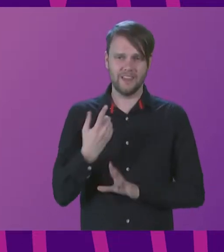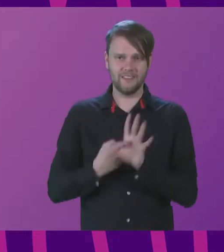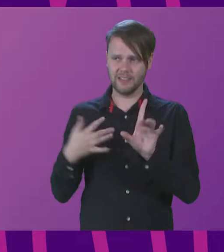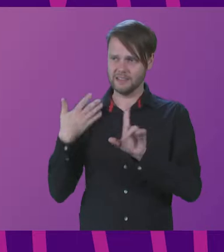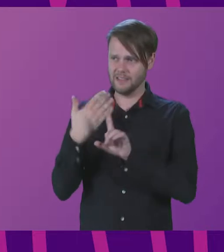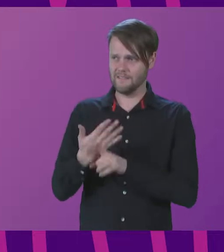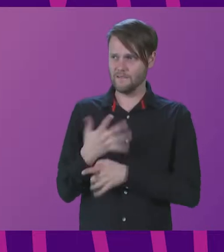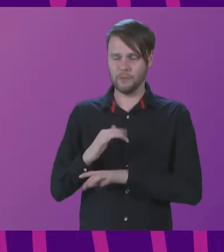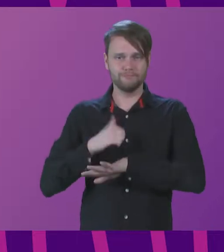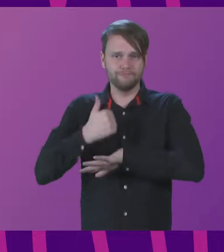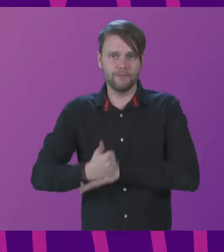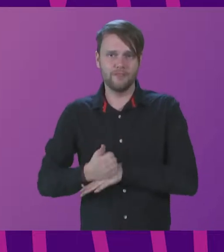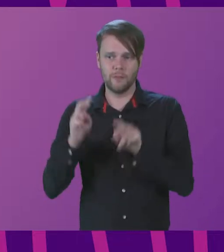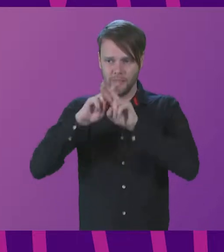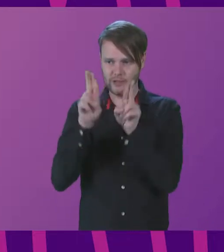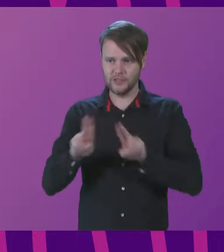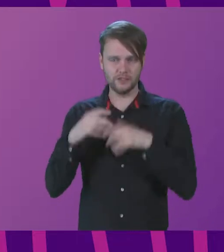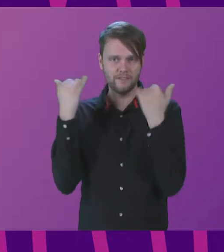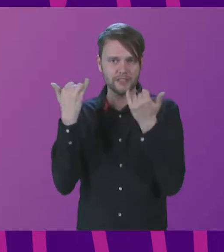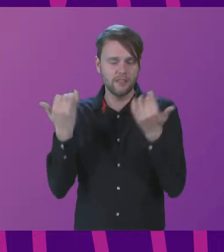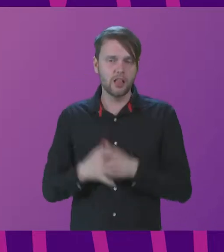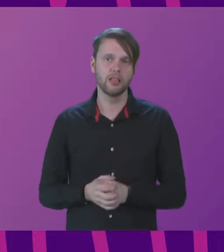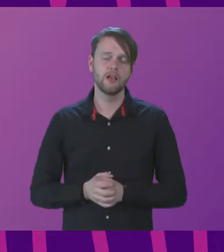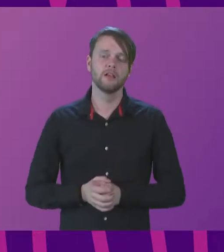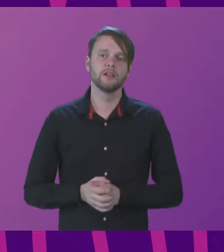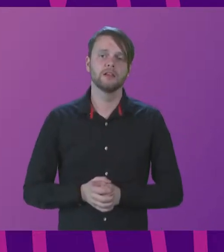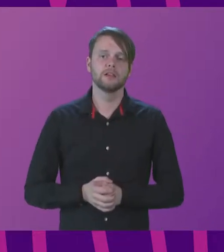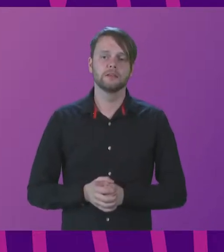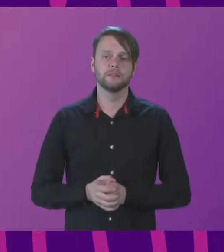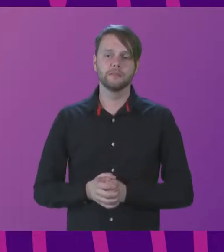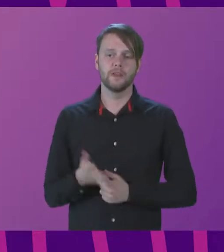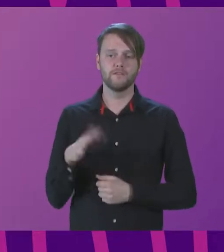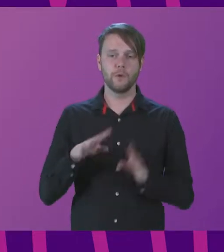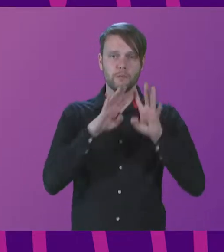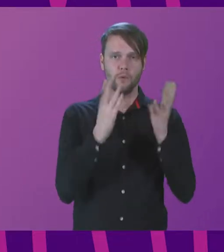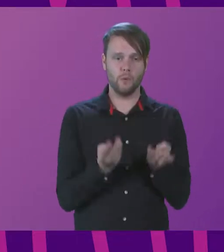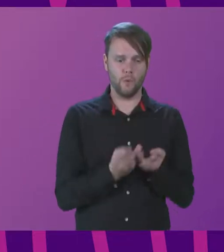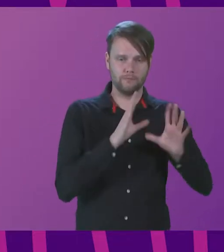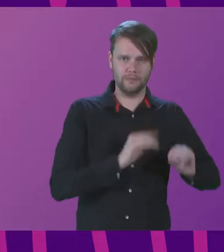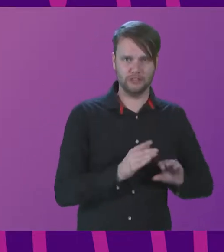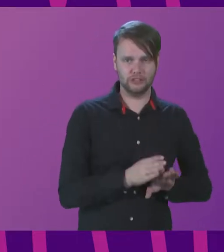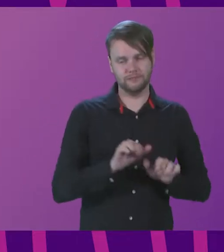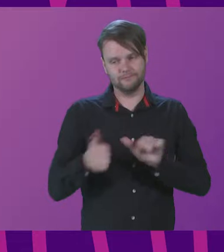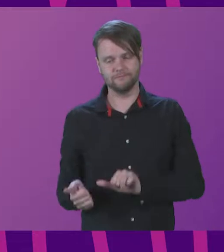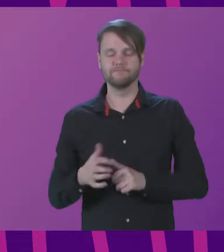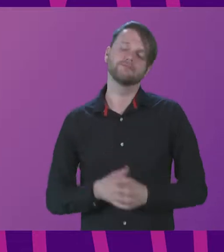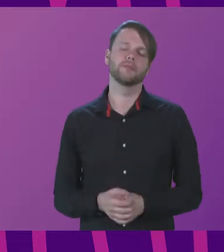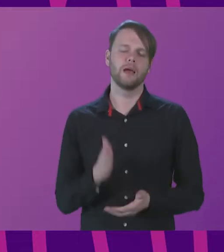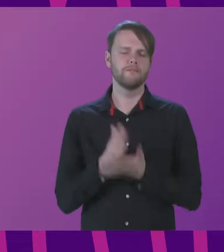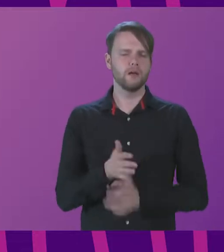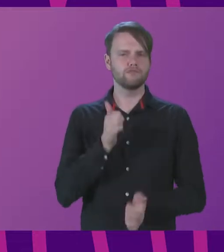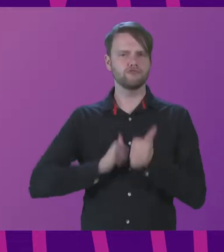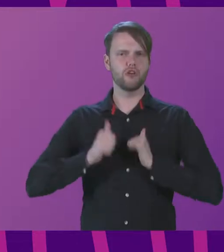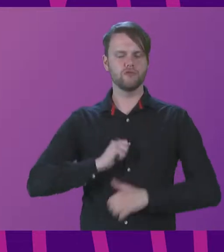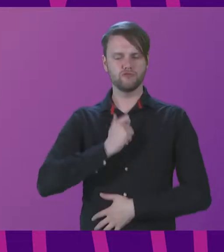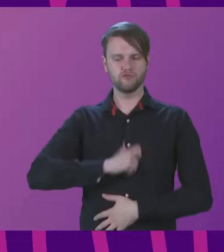from the founding of the International Festival in the embers of the Second World War. I'm very proud of the role the British